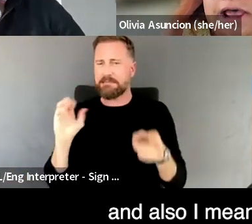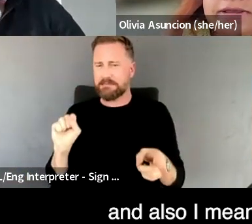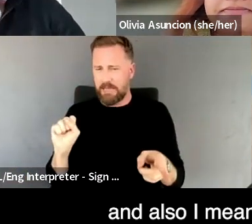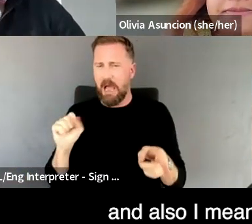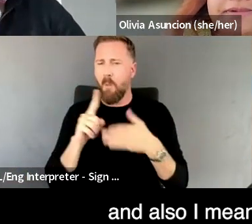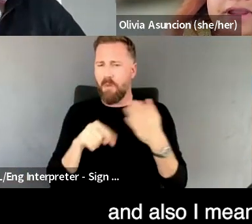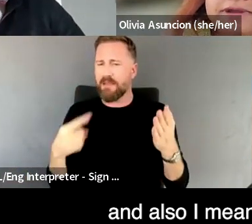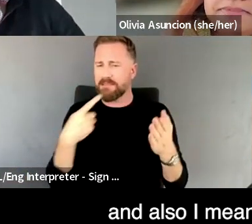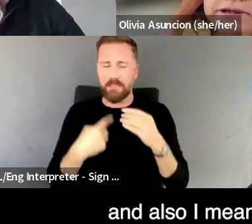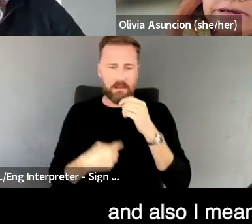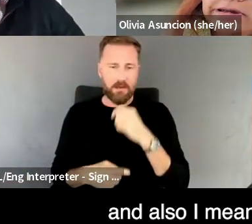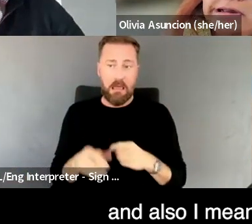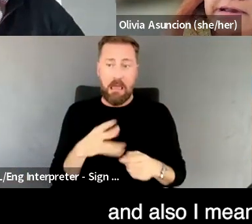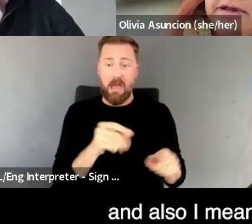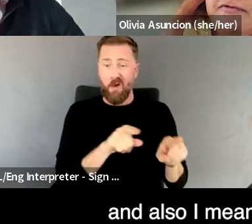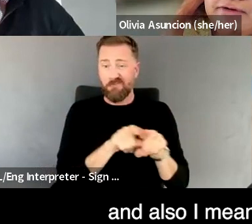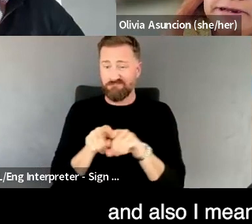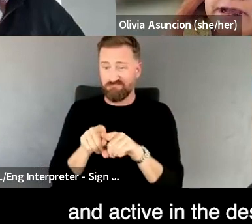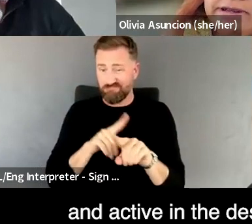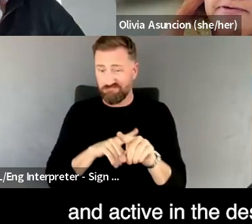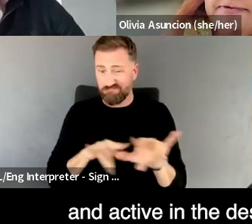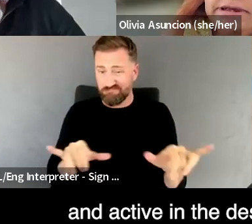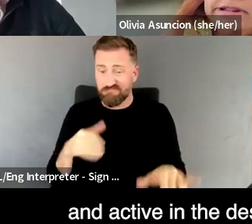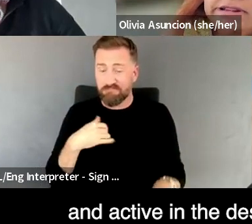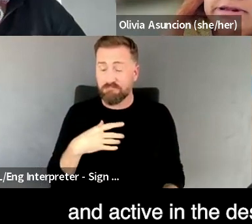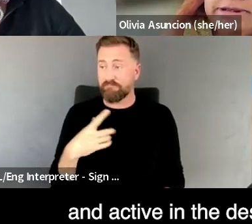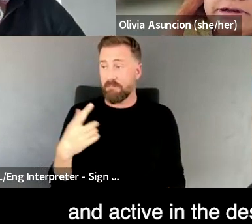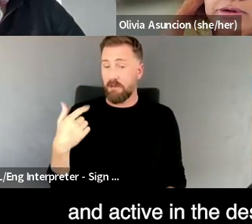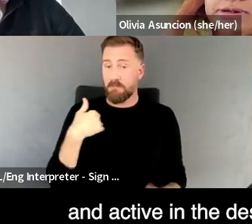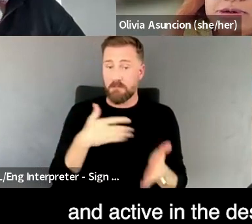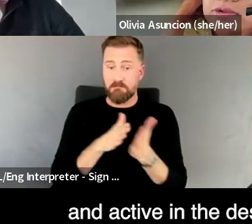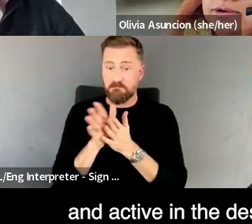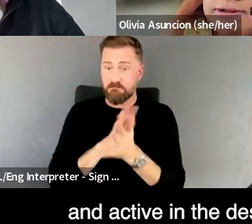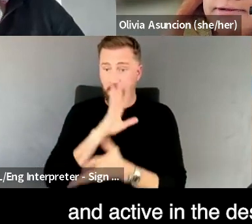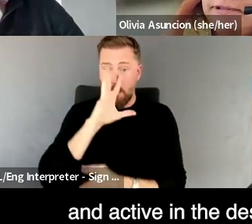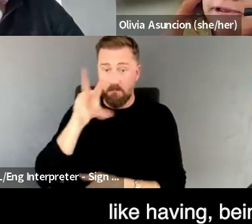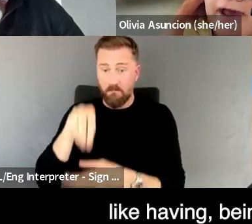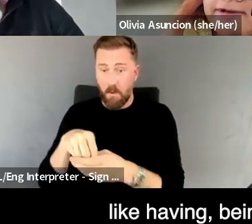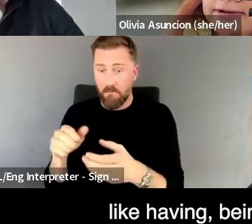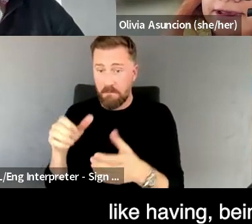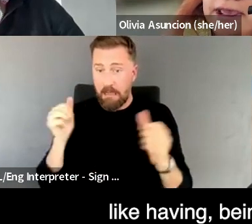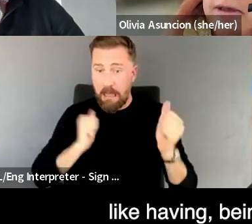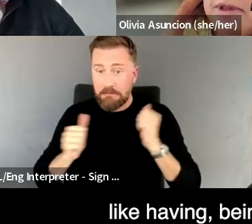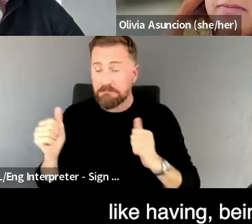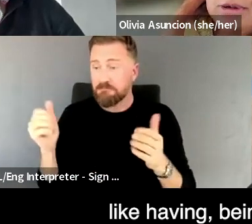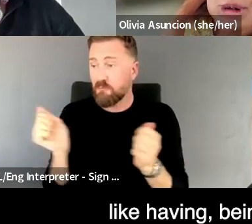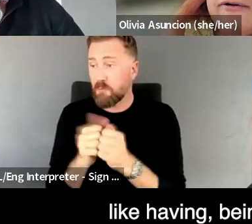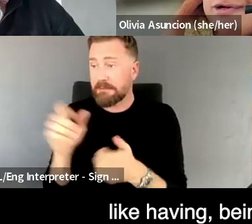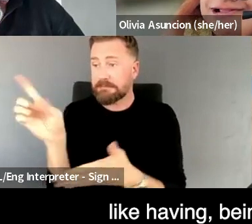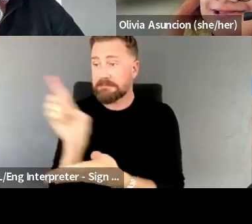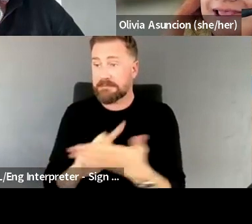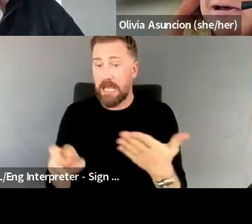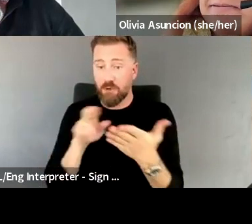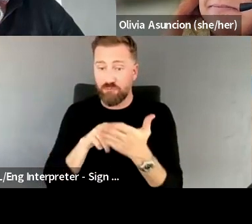um, I, I mean, being involved and active in the design research world, like having, being able to